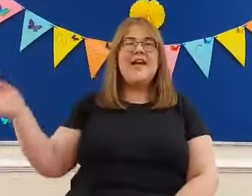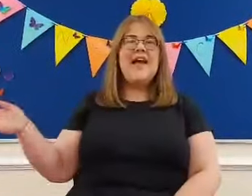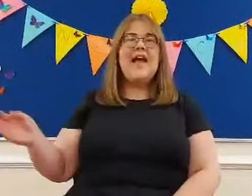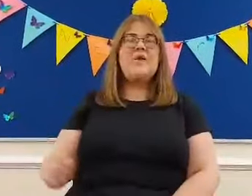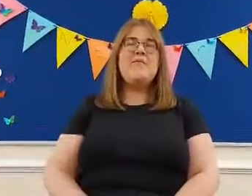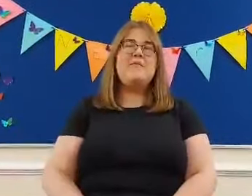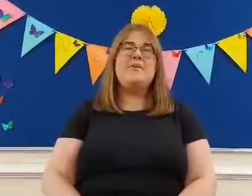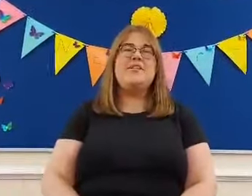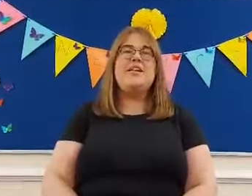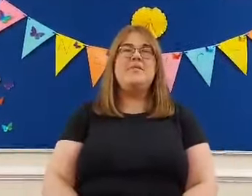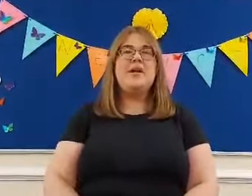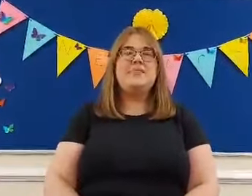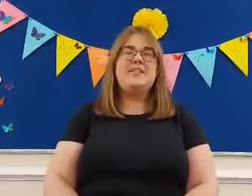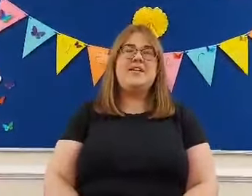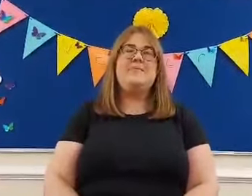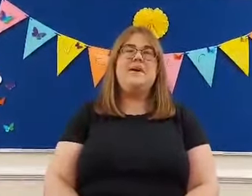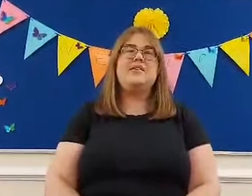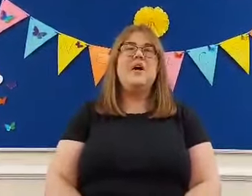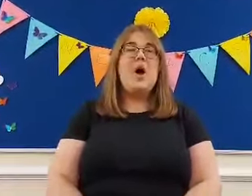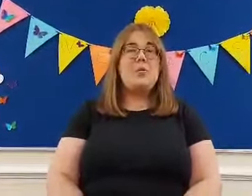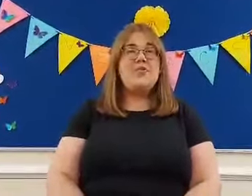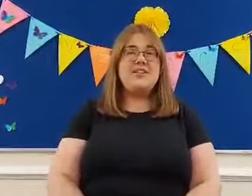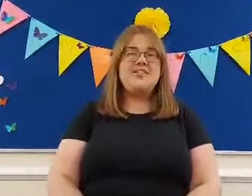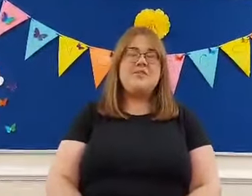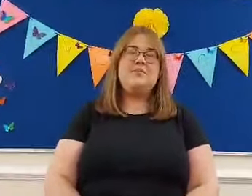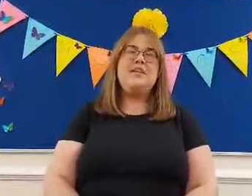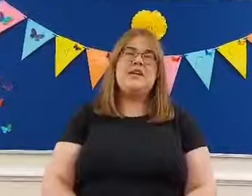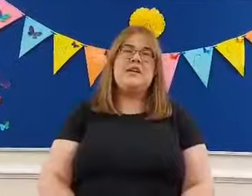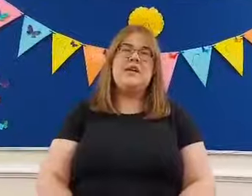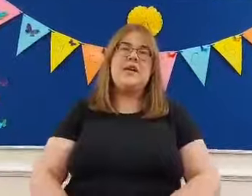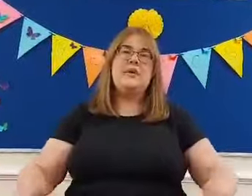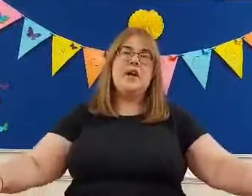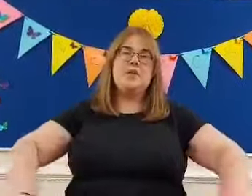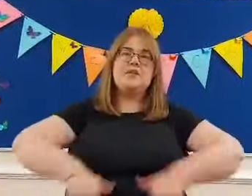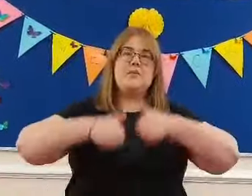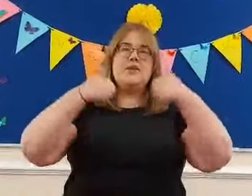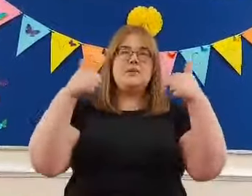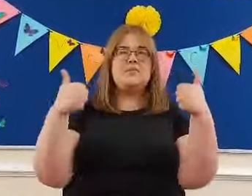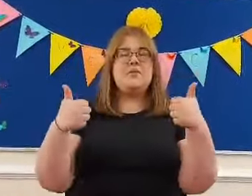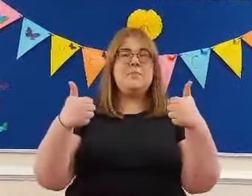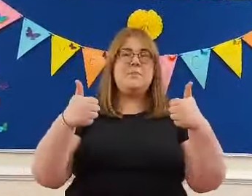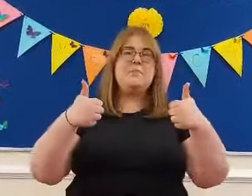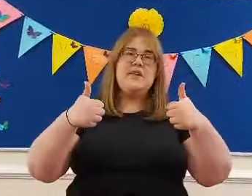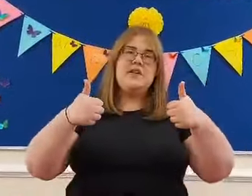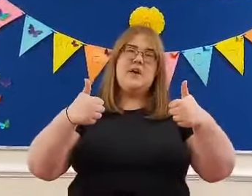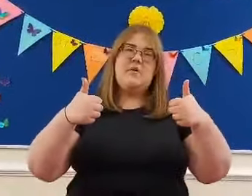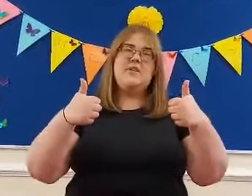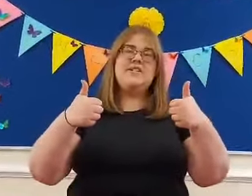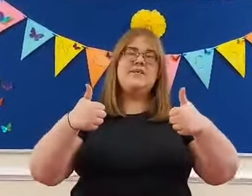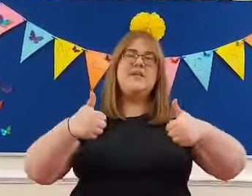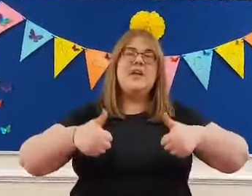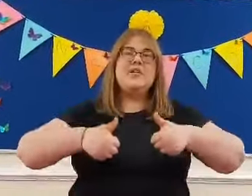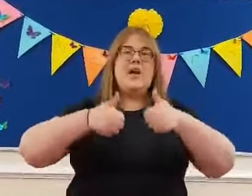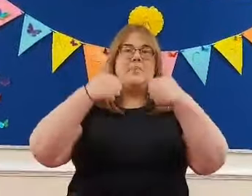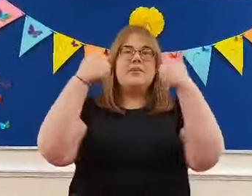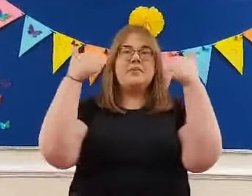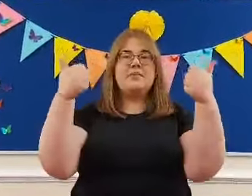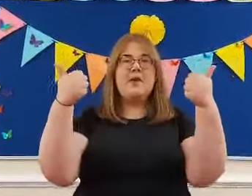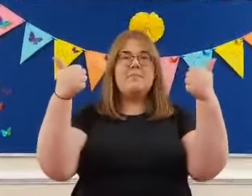Hello everybody and welcome to Knee Packs. Are we ready to do some singing? Can we get our Tommy Thumbs'r up? Are we ready? Tommy Thumbs'r up,